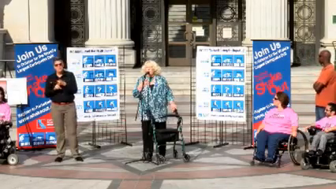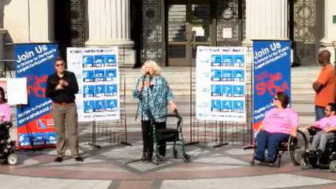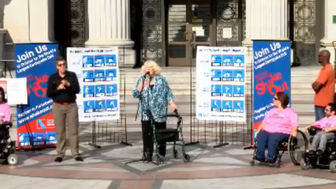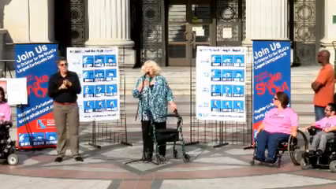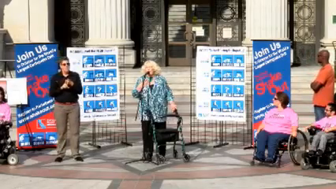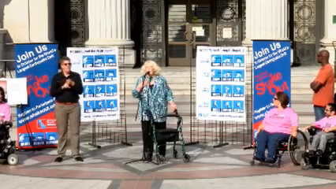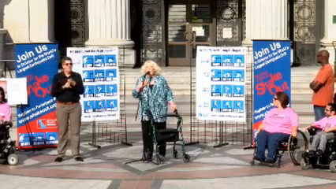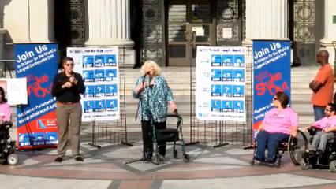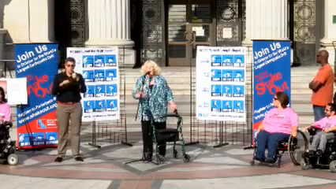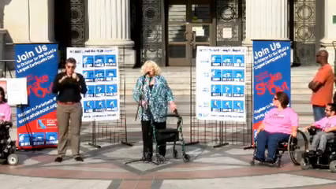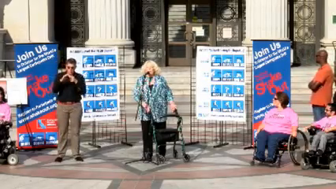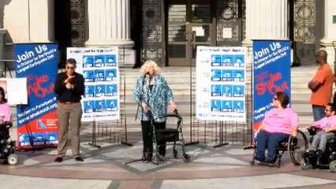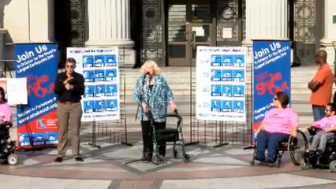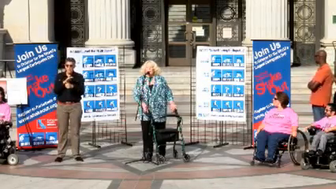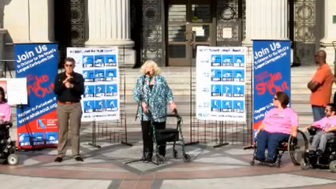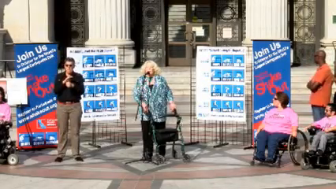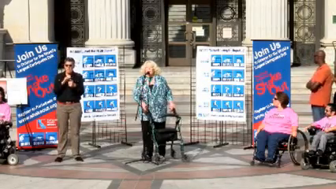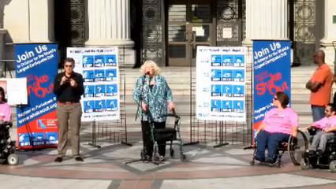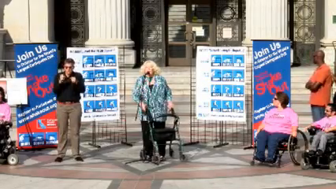Hold On,